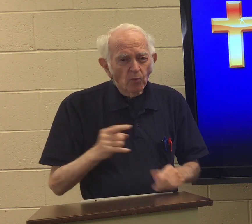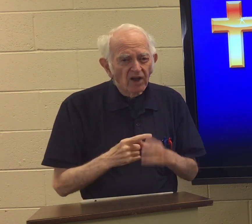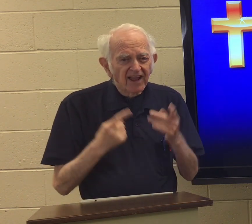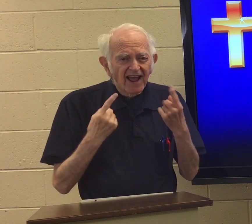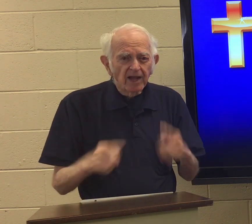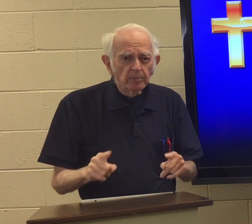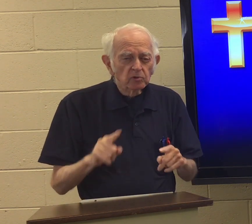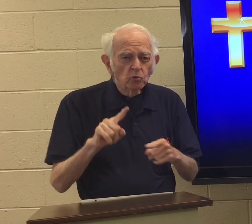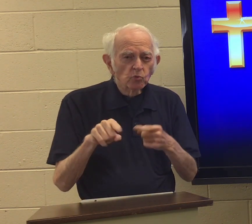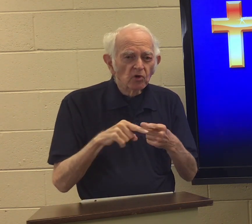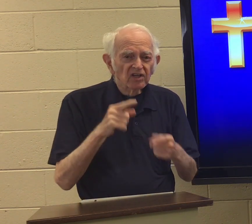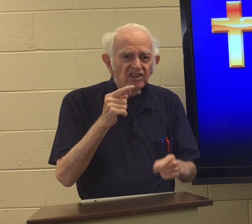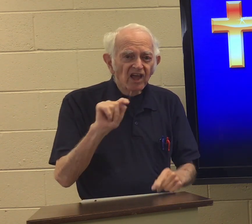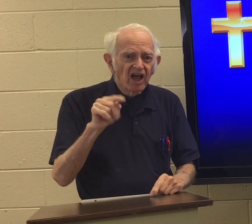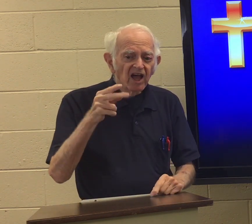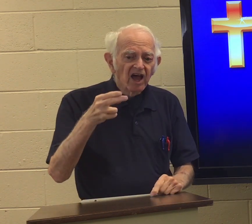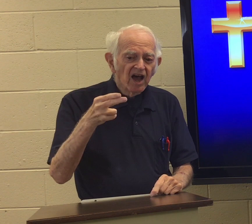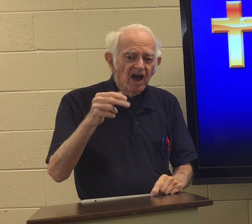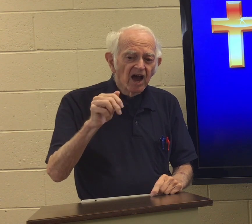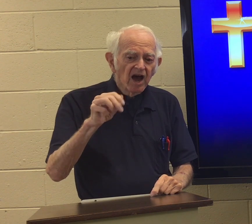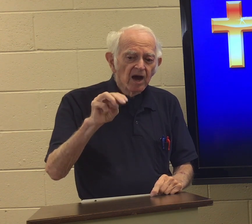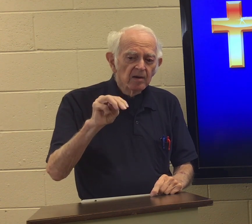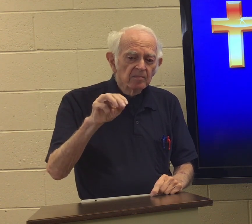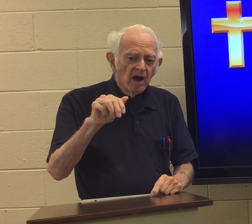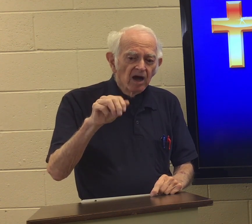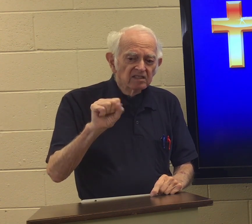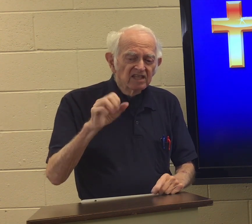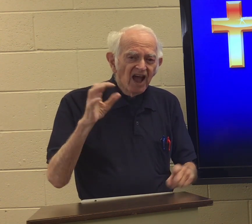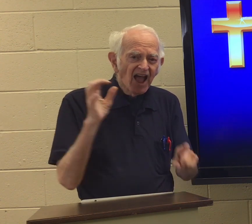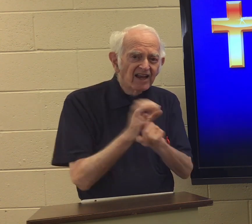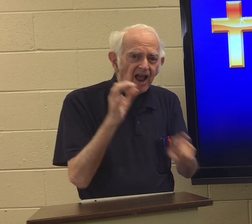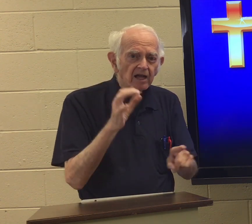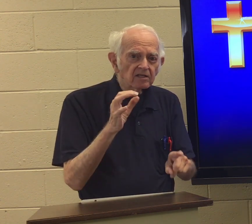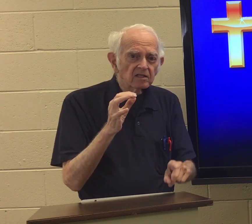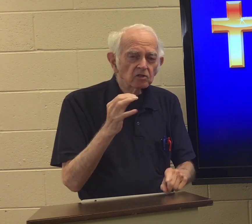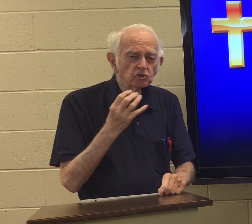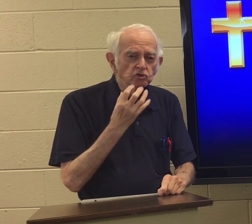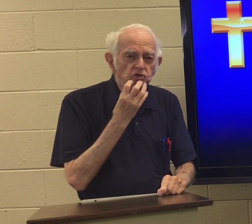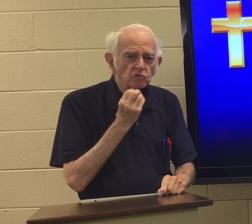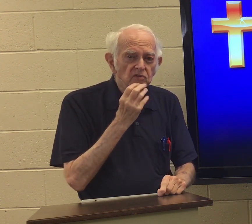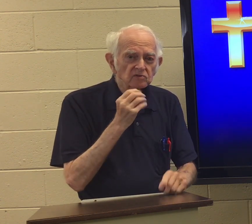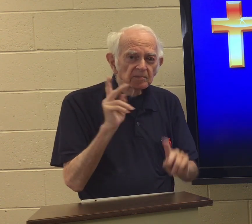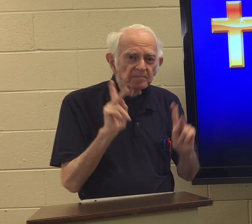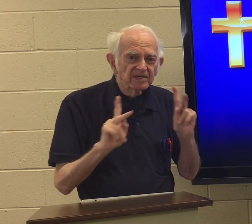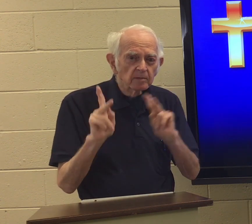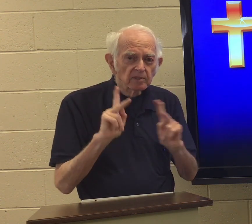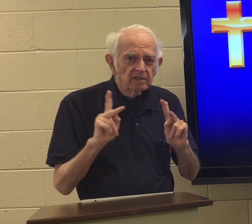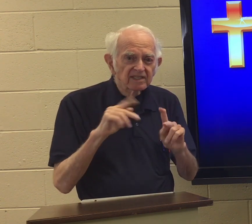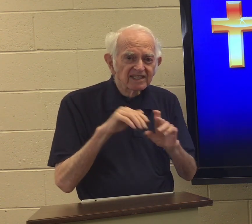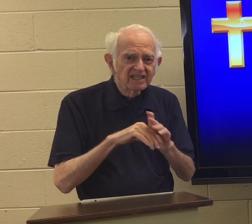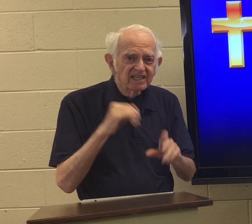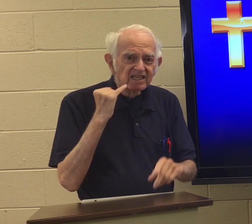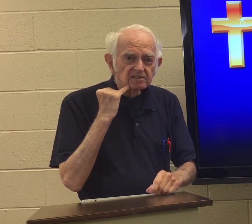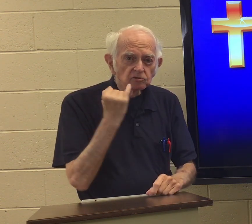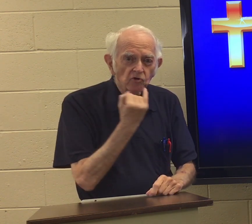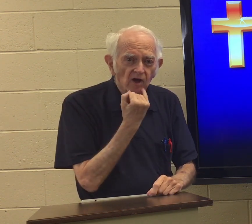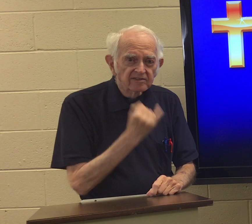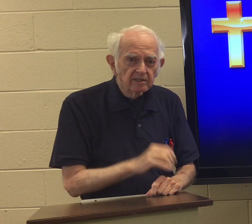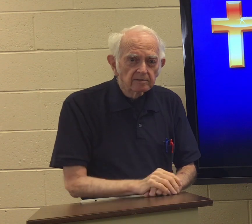Like what happened when Hamas attacked the Jewish people in Israel.